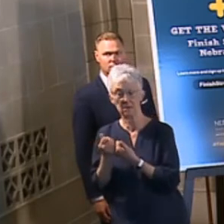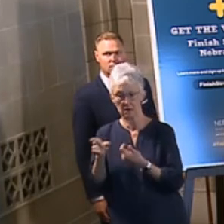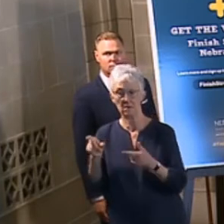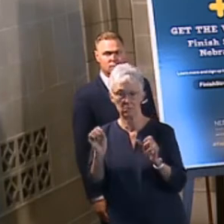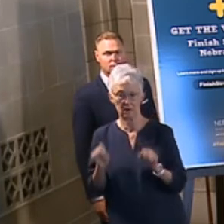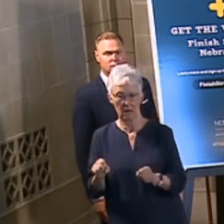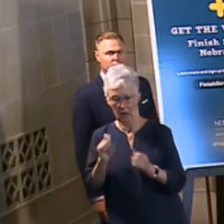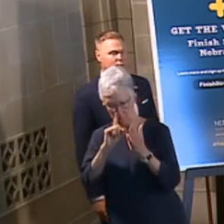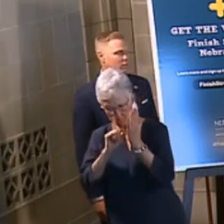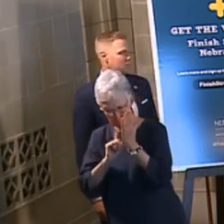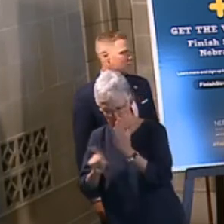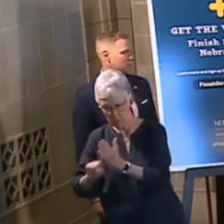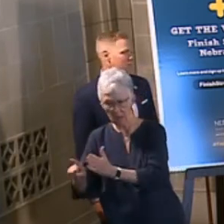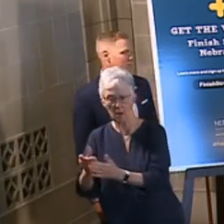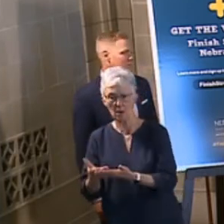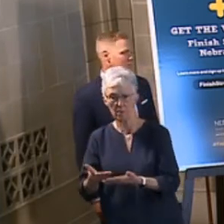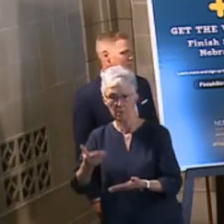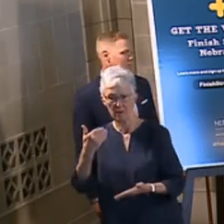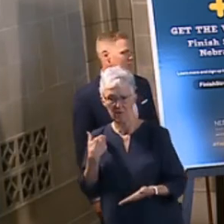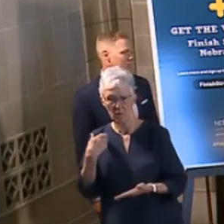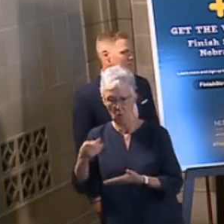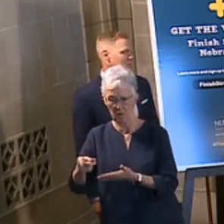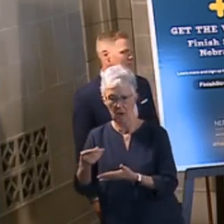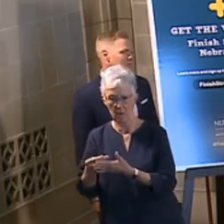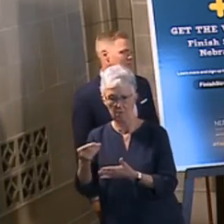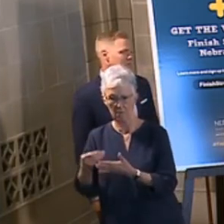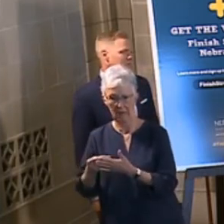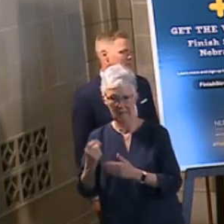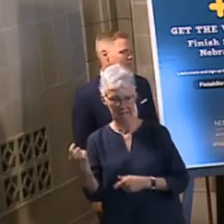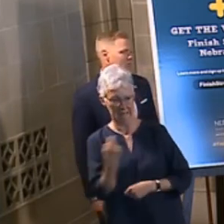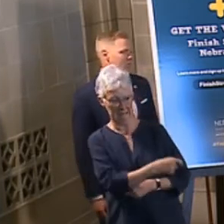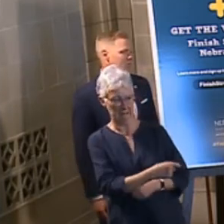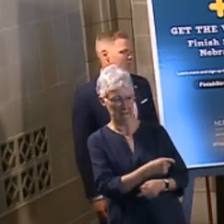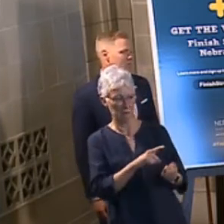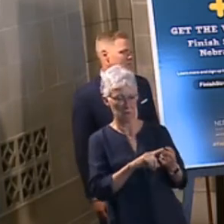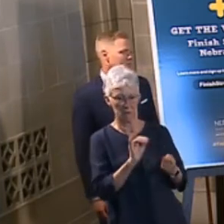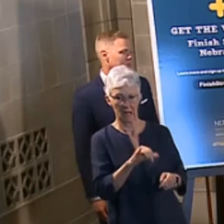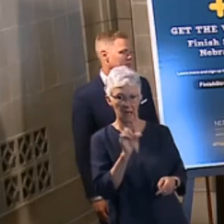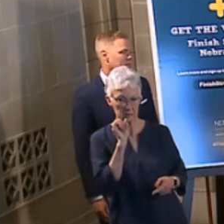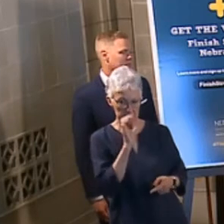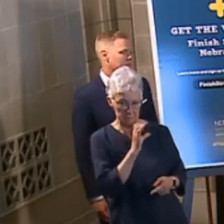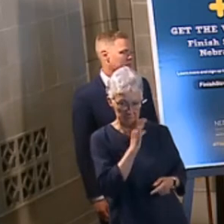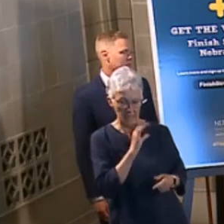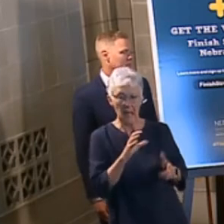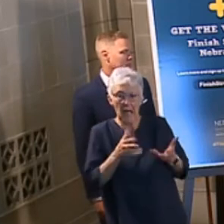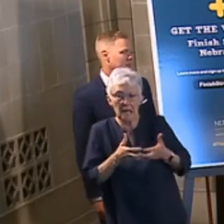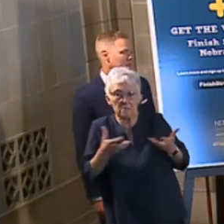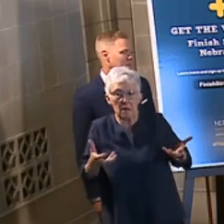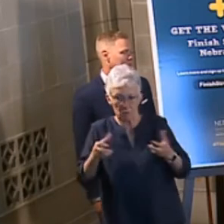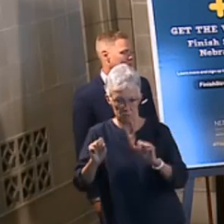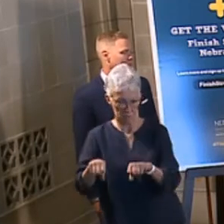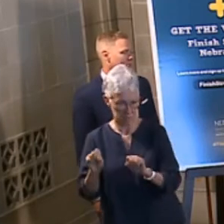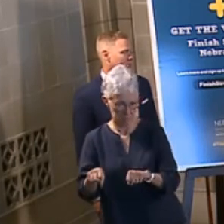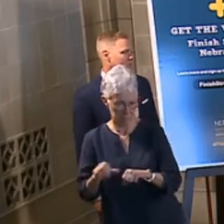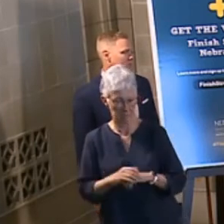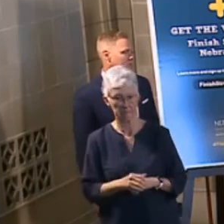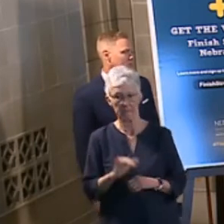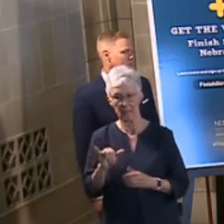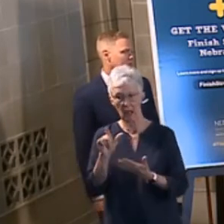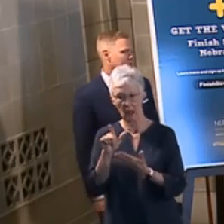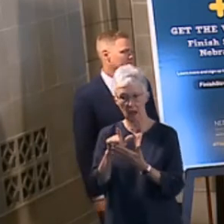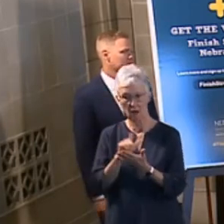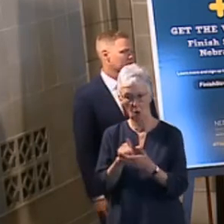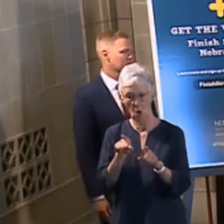to investigate before assets leave the account. To the greatest extent possible, the Act also works to preserve the